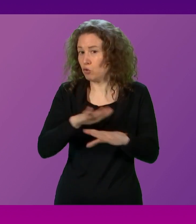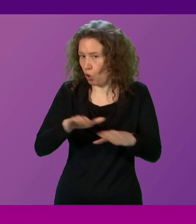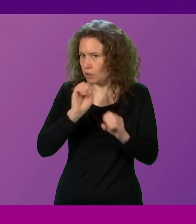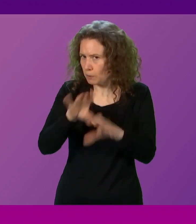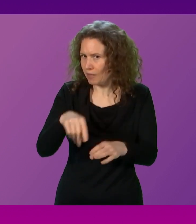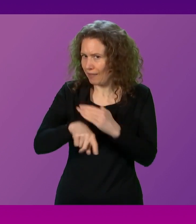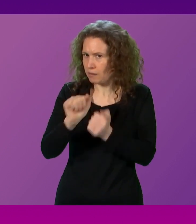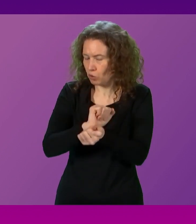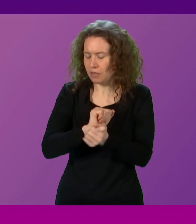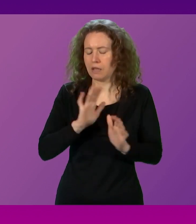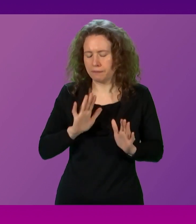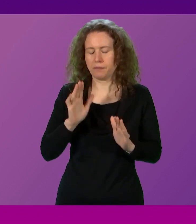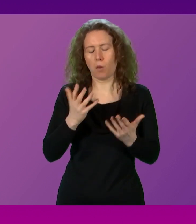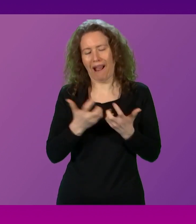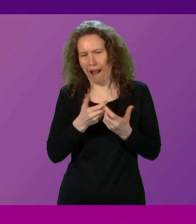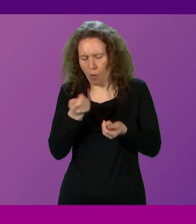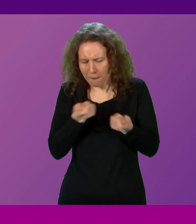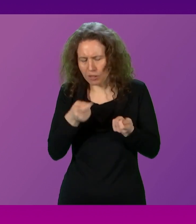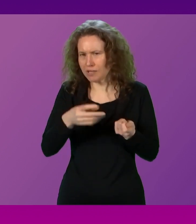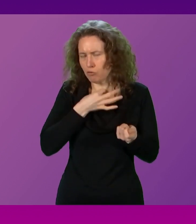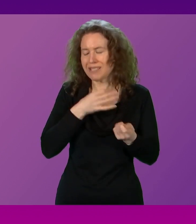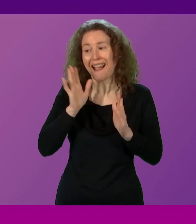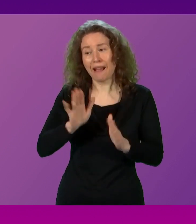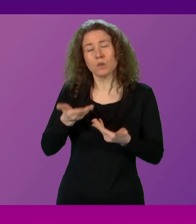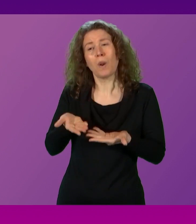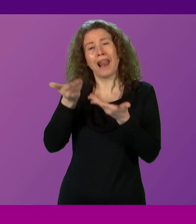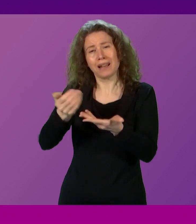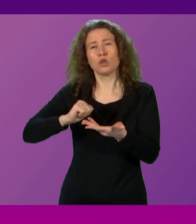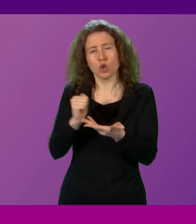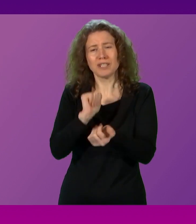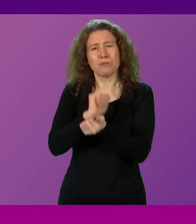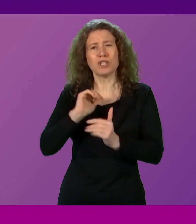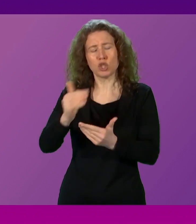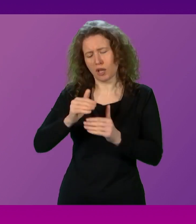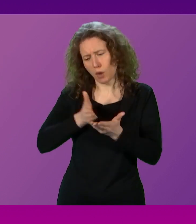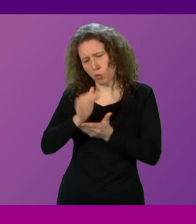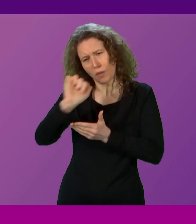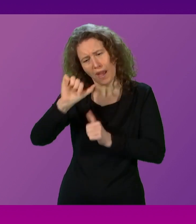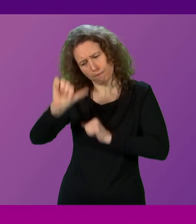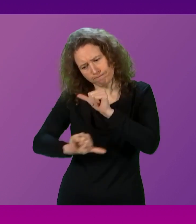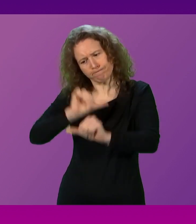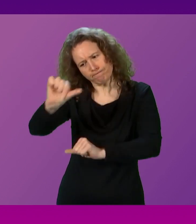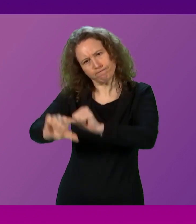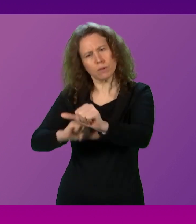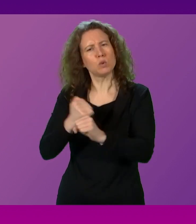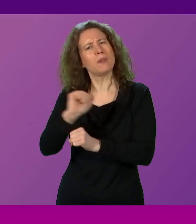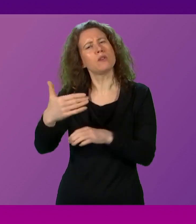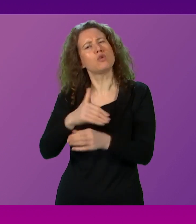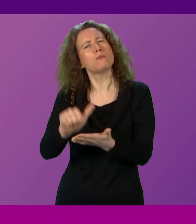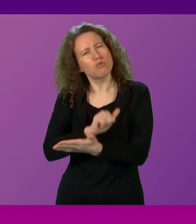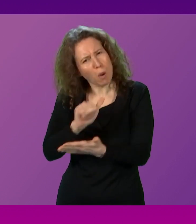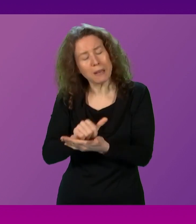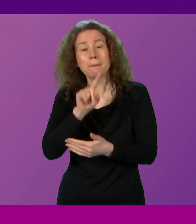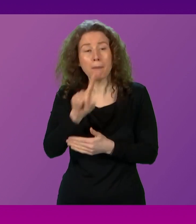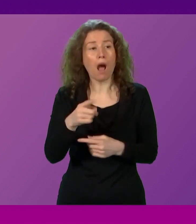of allowing the Scottish Prison Service to do their operational job and to do that properly. But I'll go back to one of the things that I said